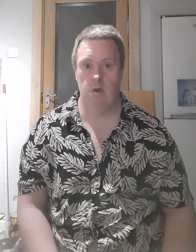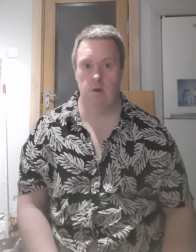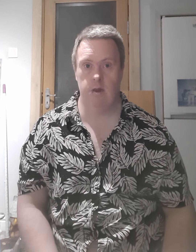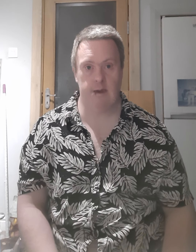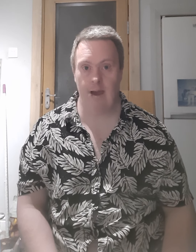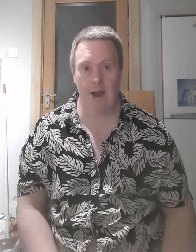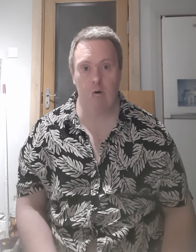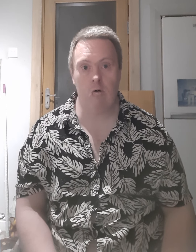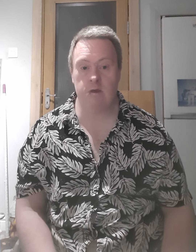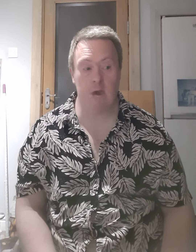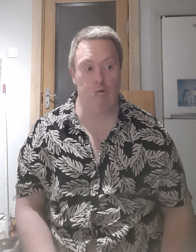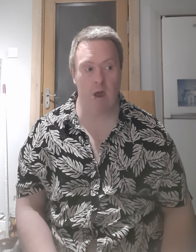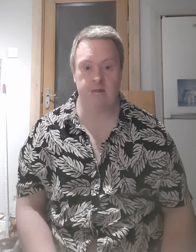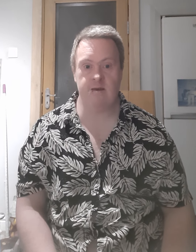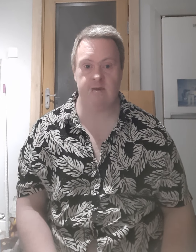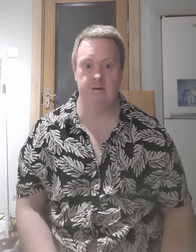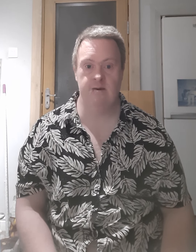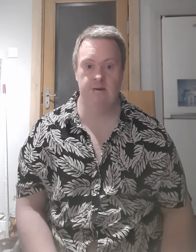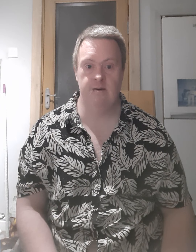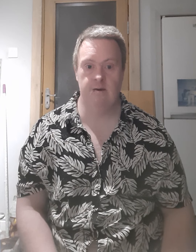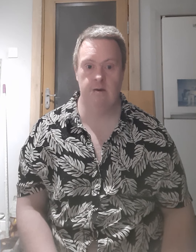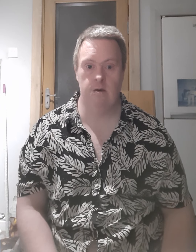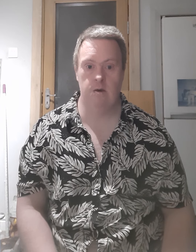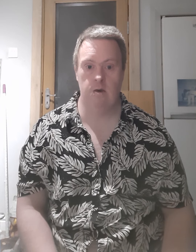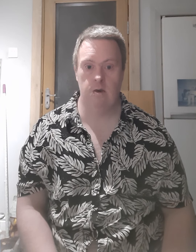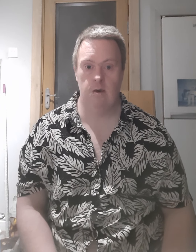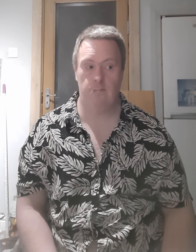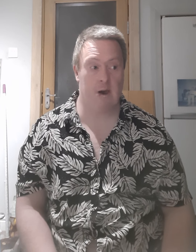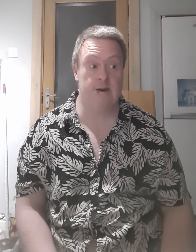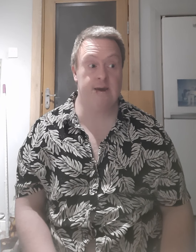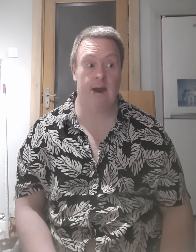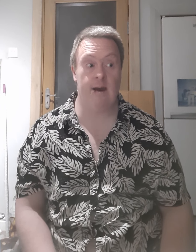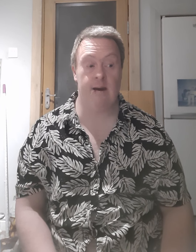you get handcuffed you get arrested back in the car